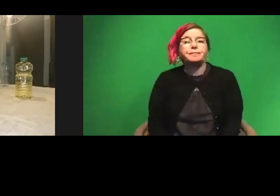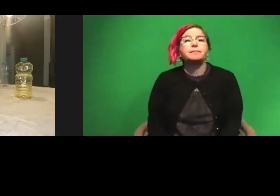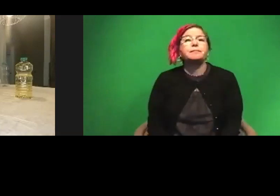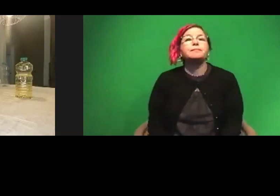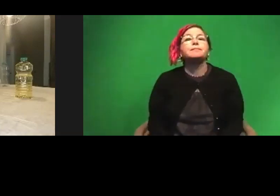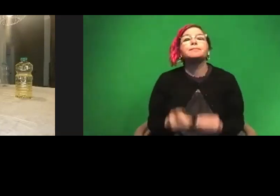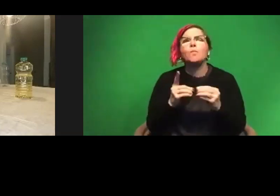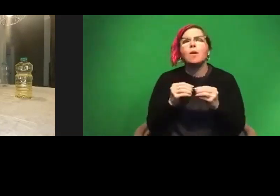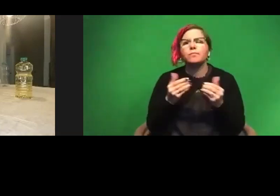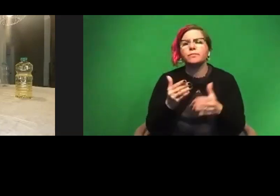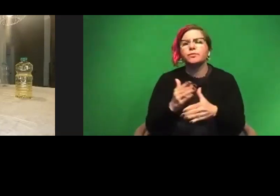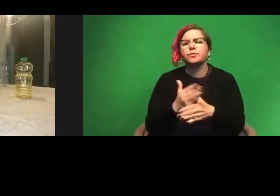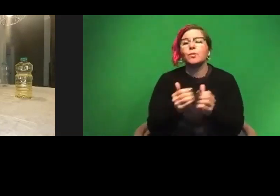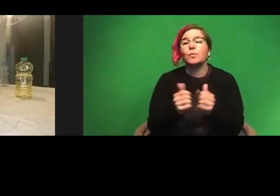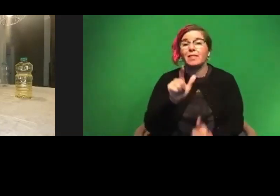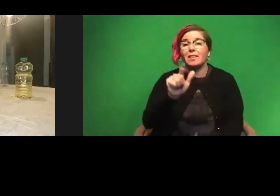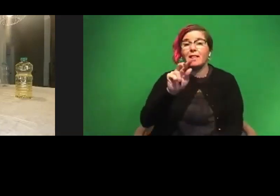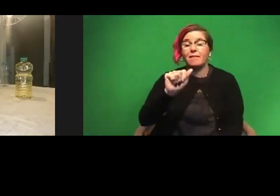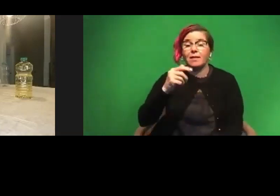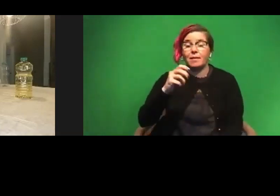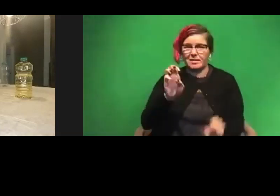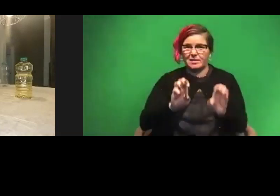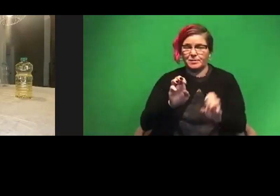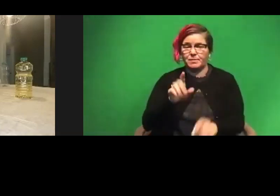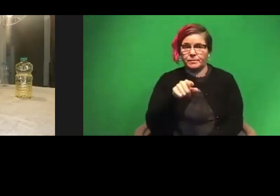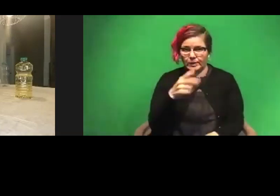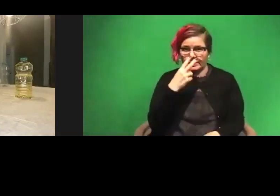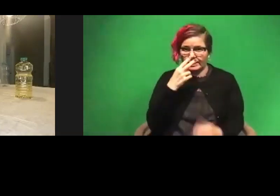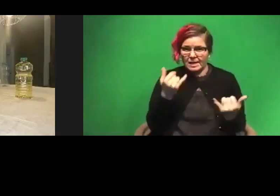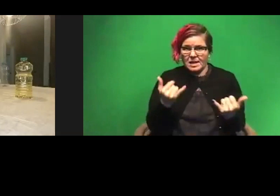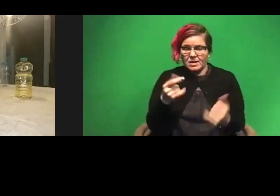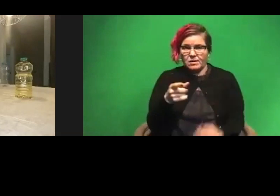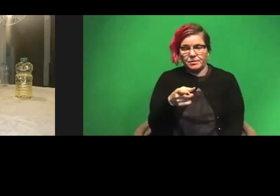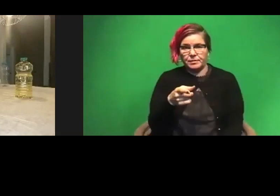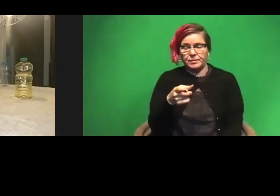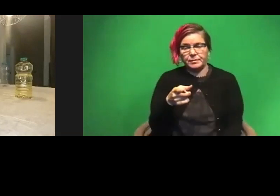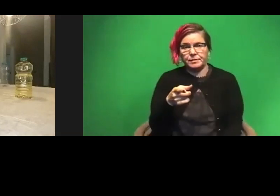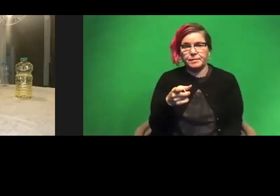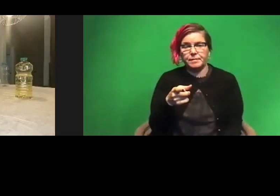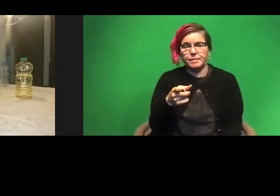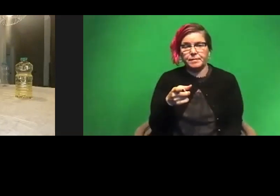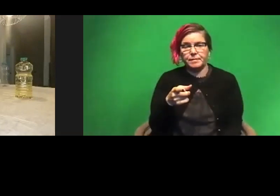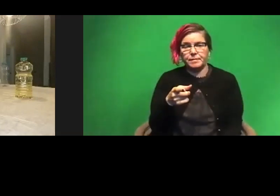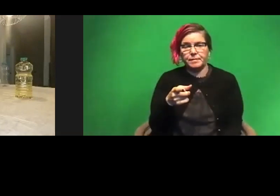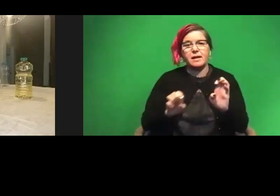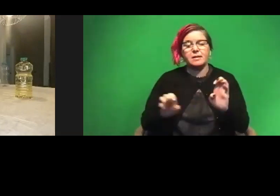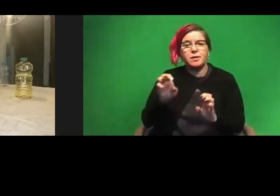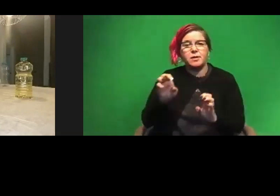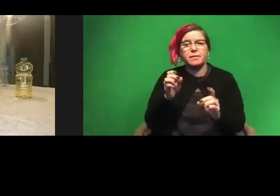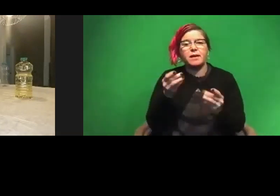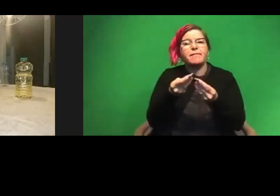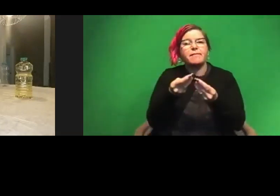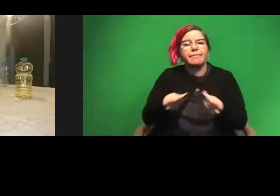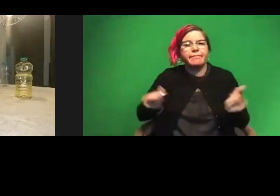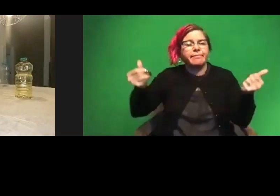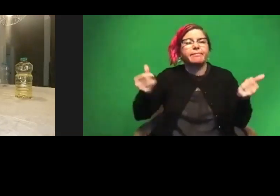to share with the lava lamp experiment. As you can see now, the experiments have actually like fizzed out and they're